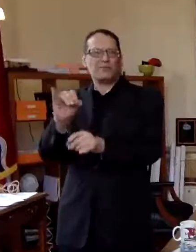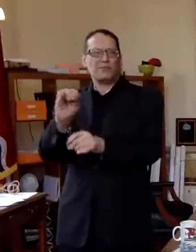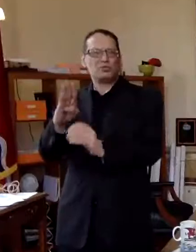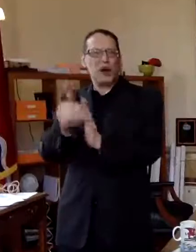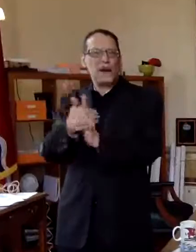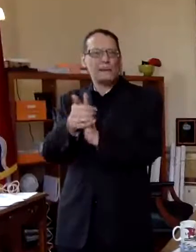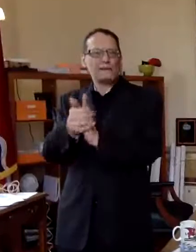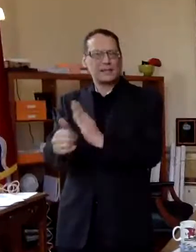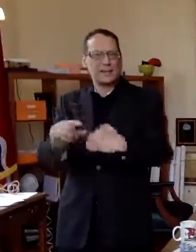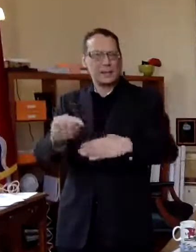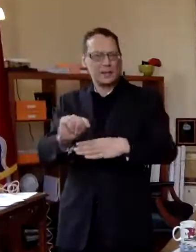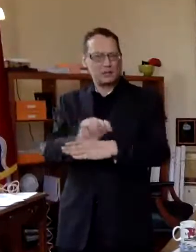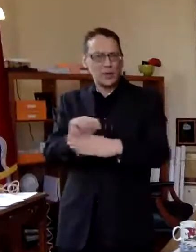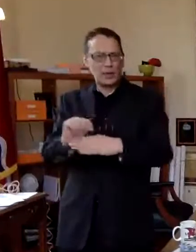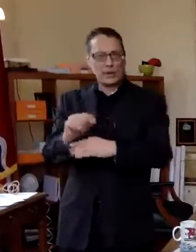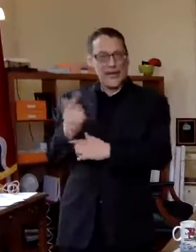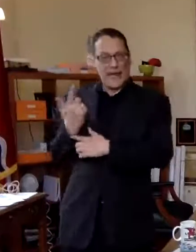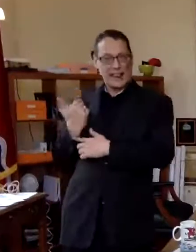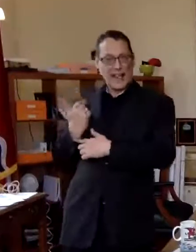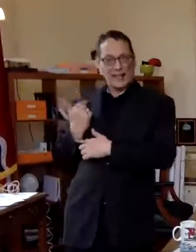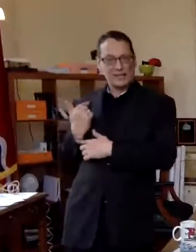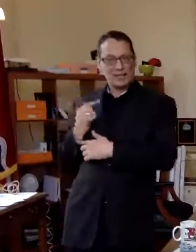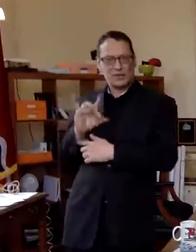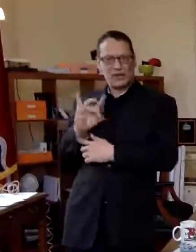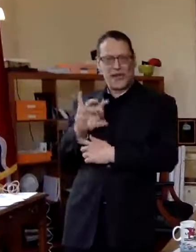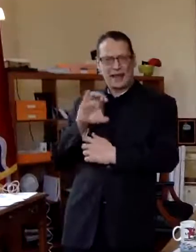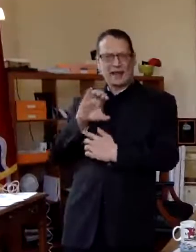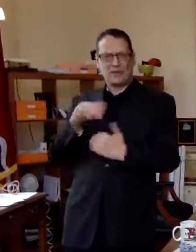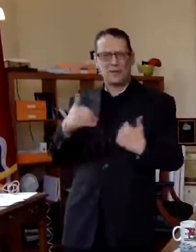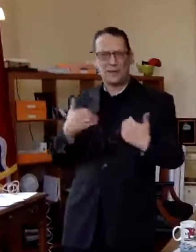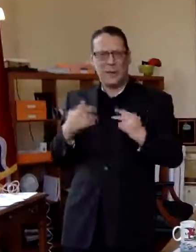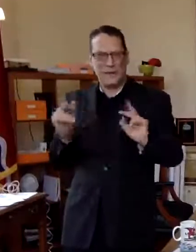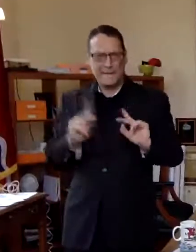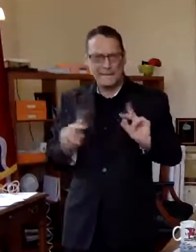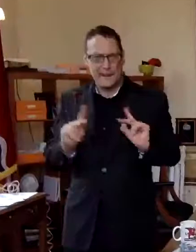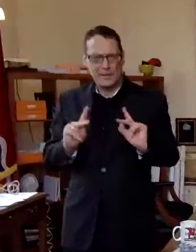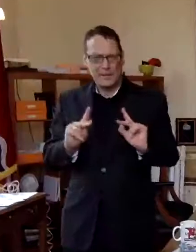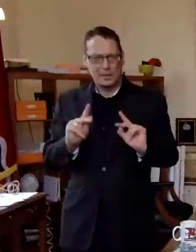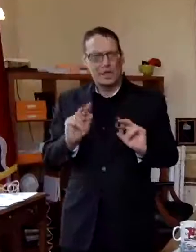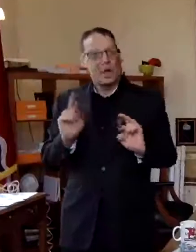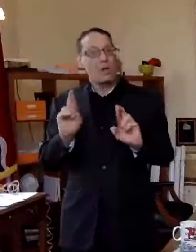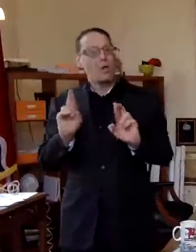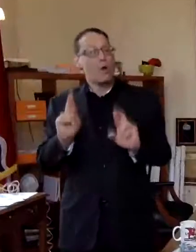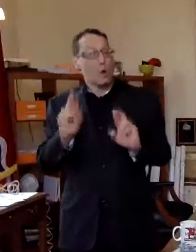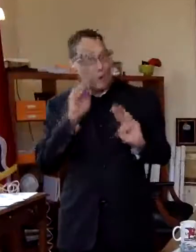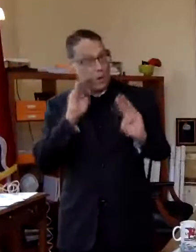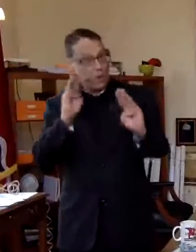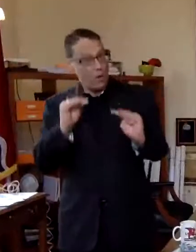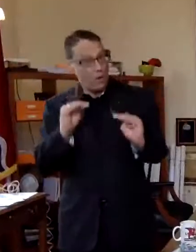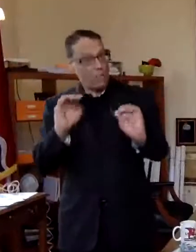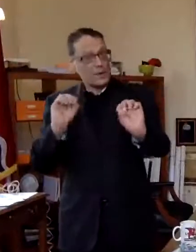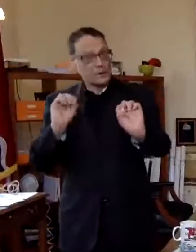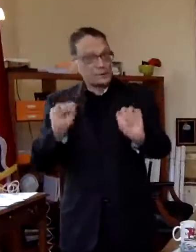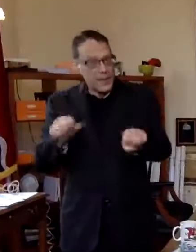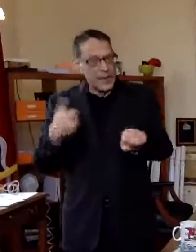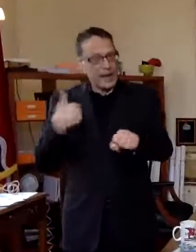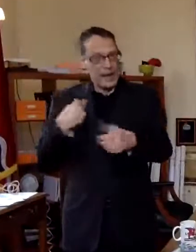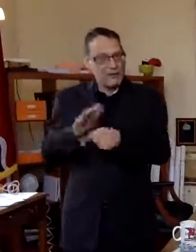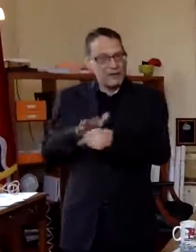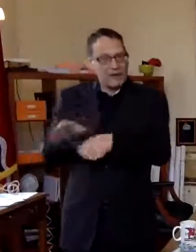skill training and that sort of thing last year they hired about 800 young people uh we are hoping to be able to have enough funding